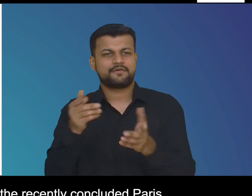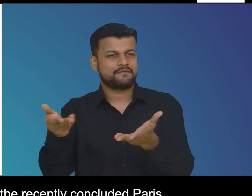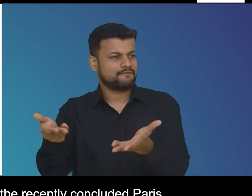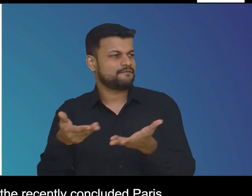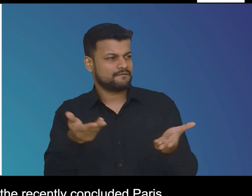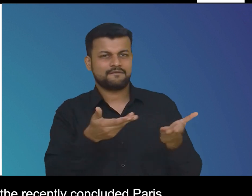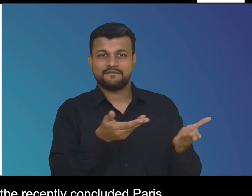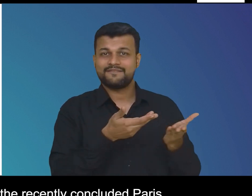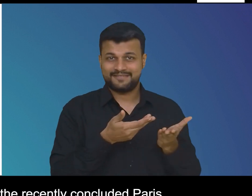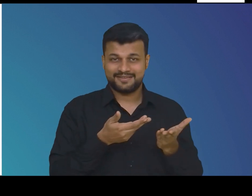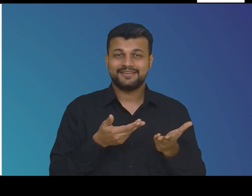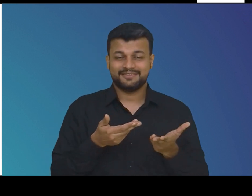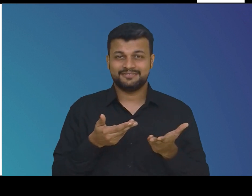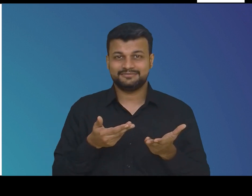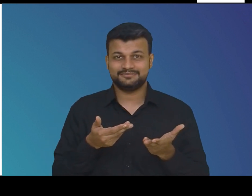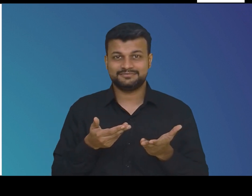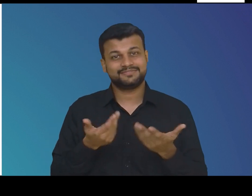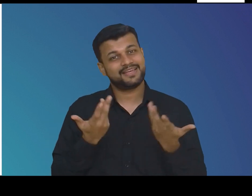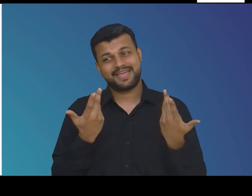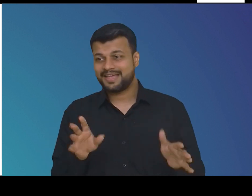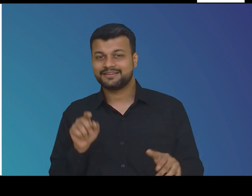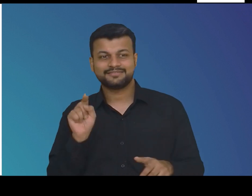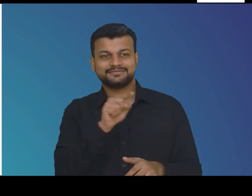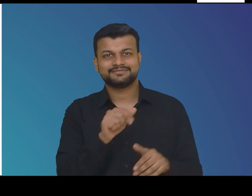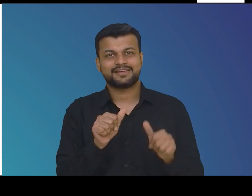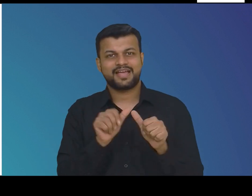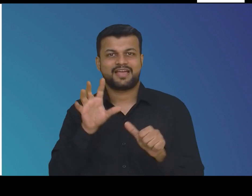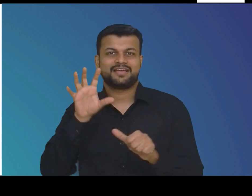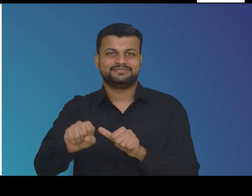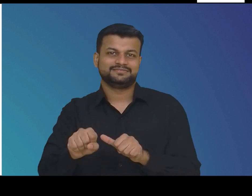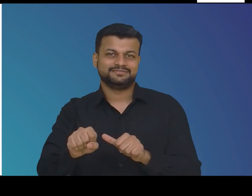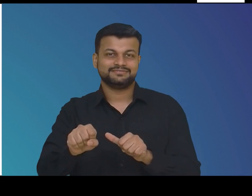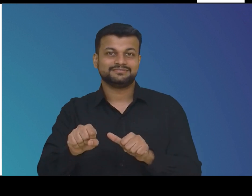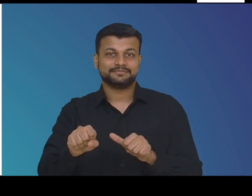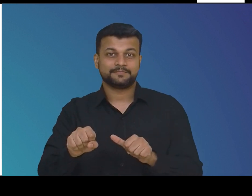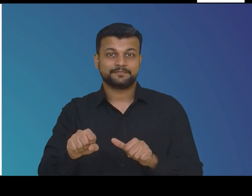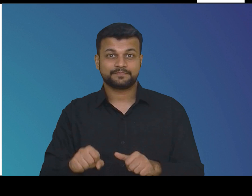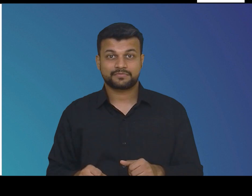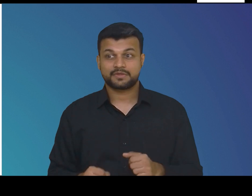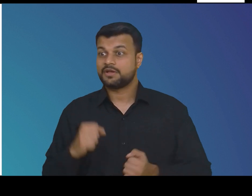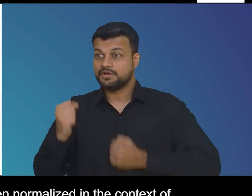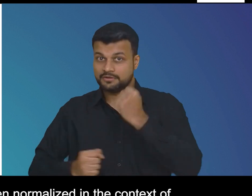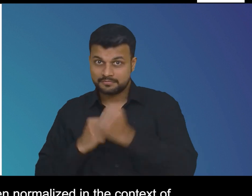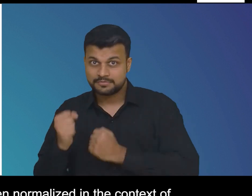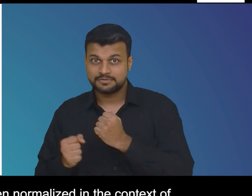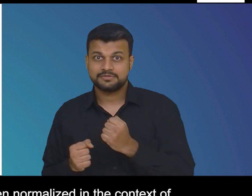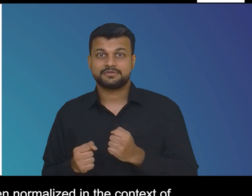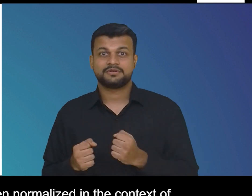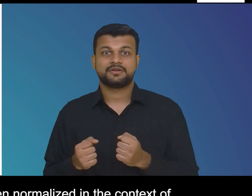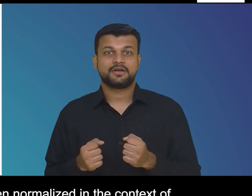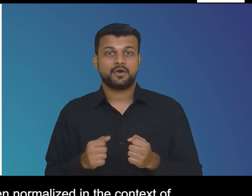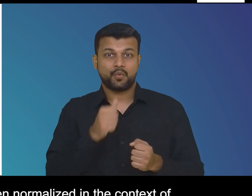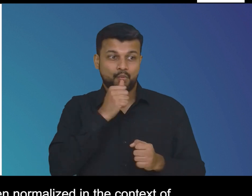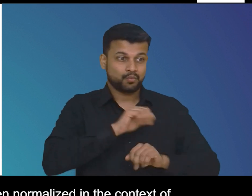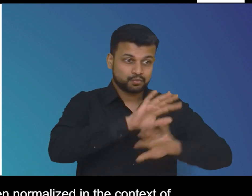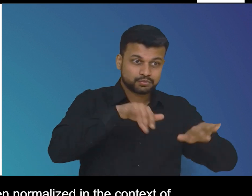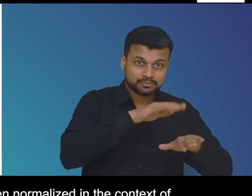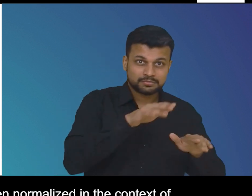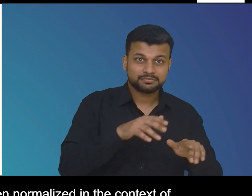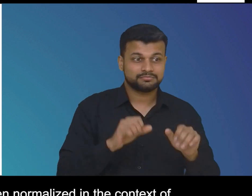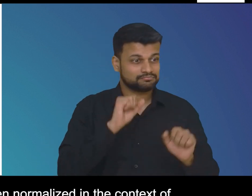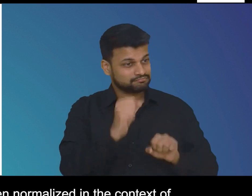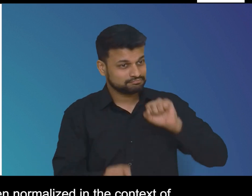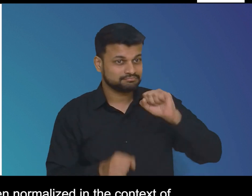over these 80 years sports has transformed to become inclusive and disability